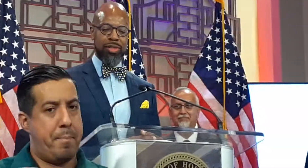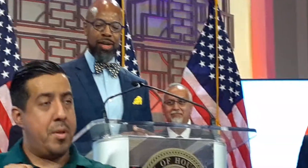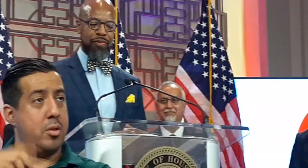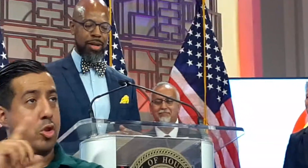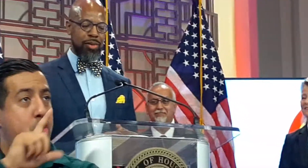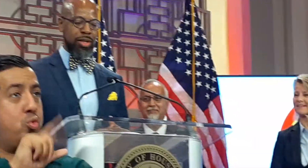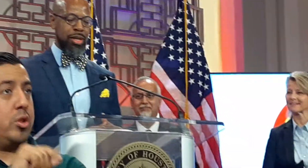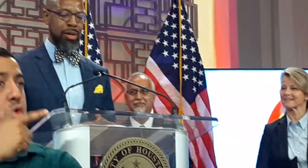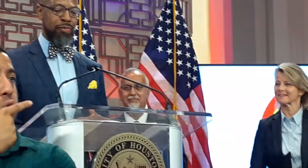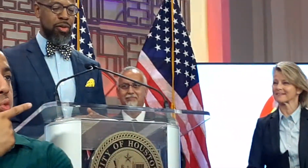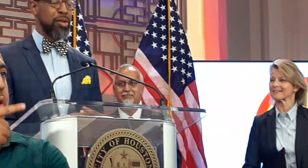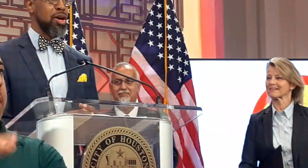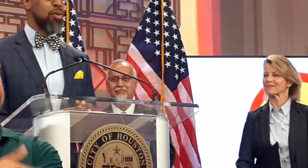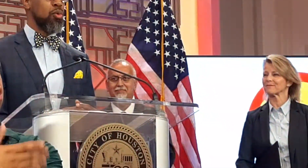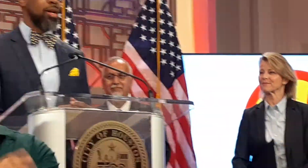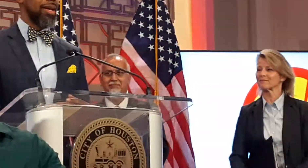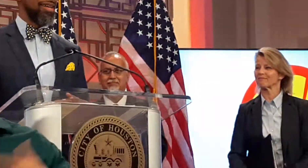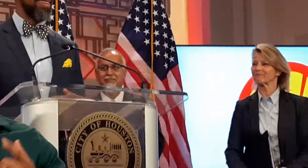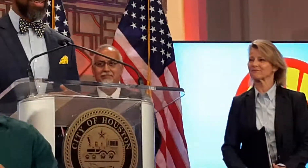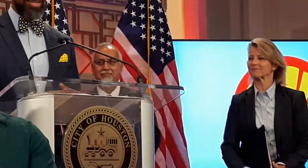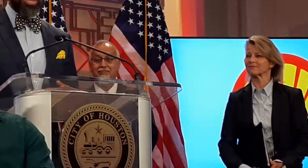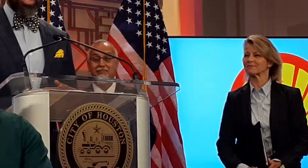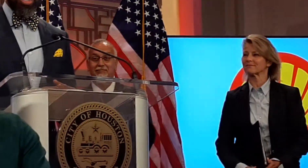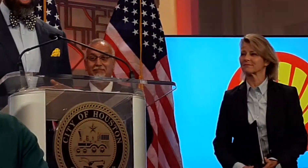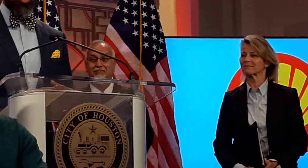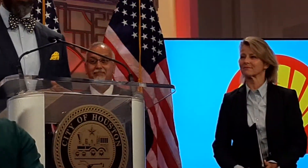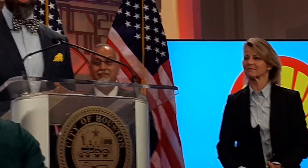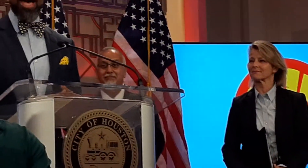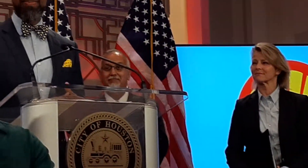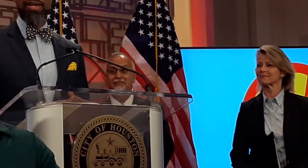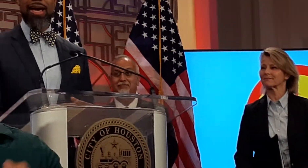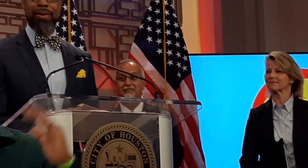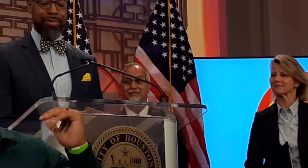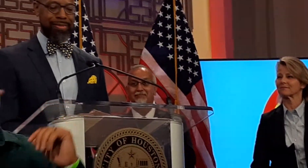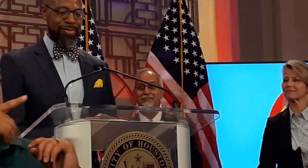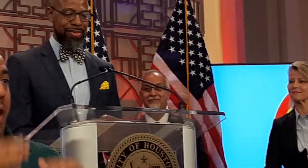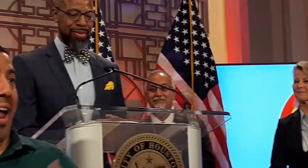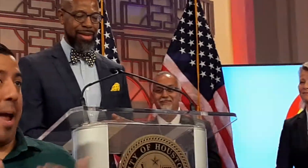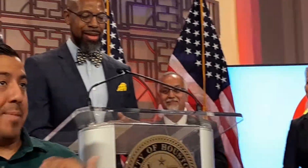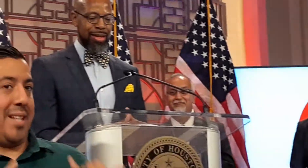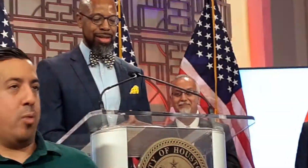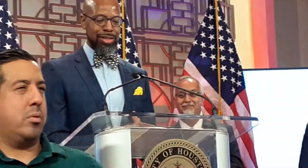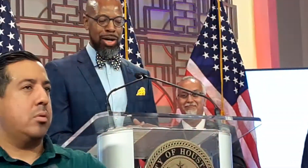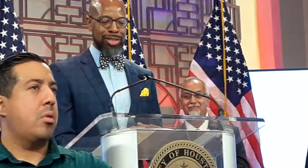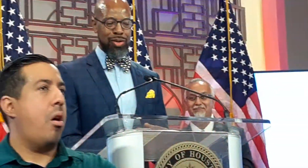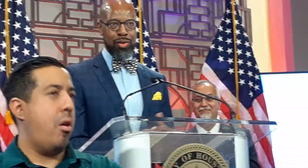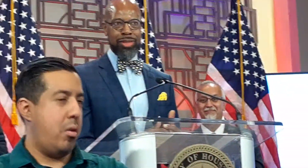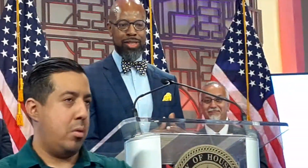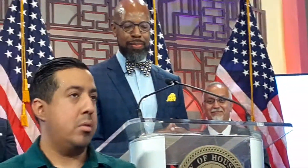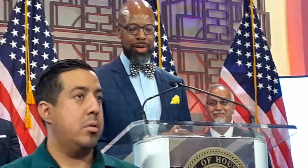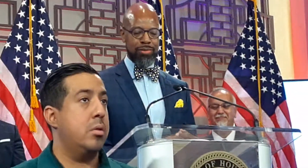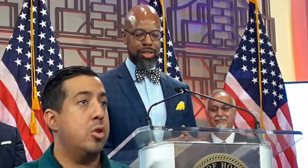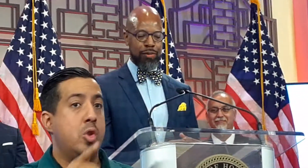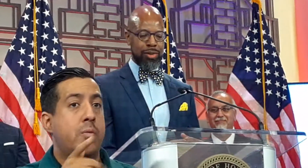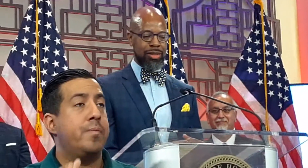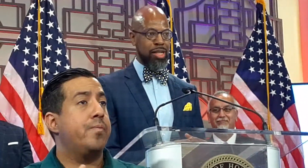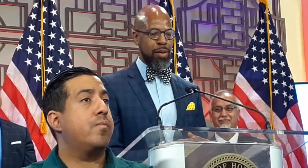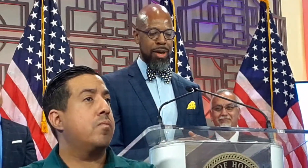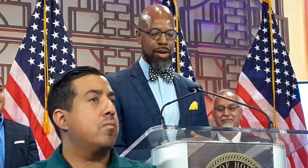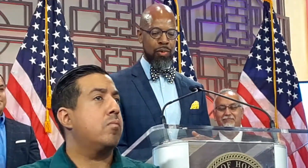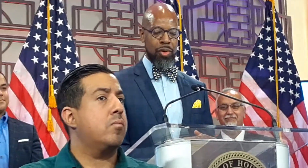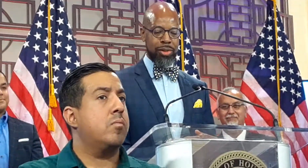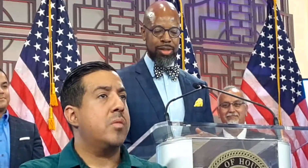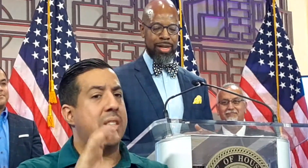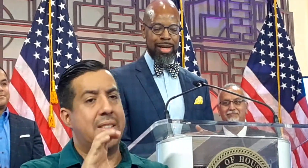Music Event of the Year for their number one hit, I Hope You're Happy Now. He is also the recipient of several